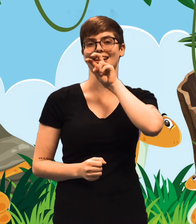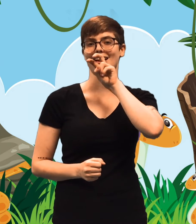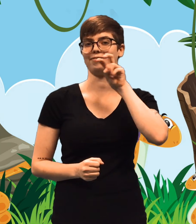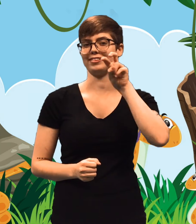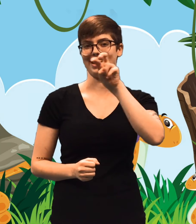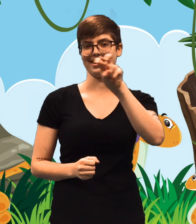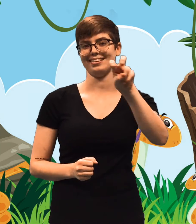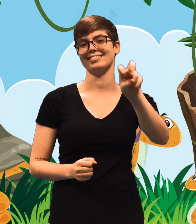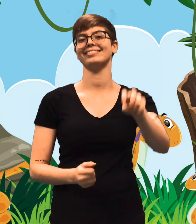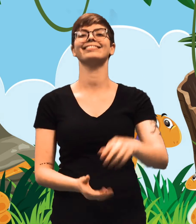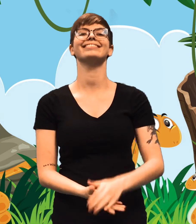sign for snake.